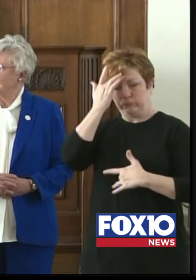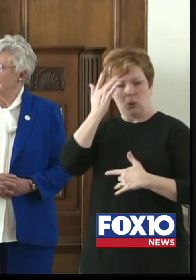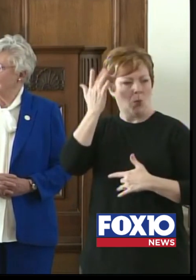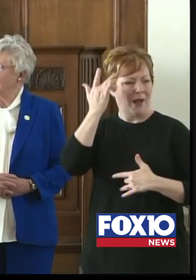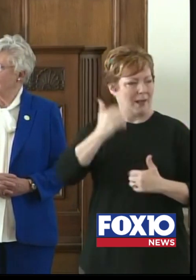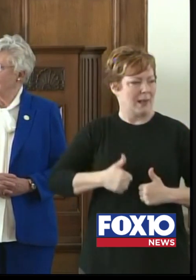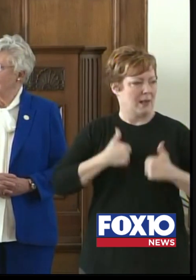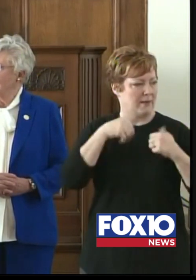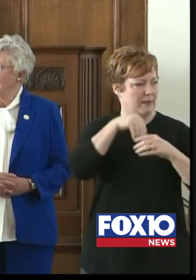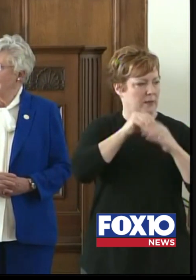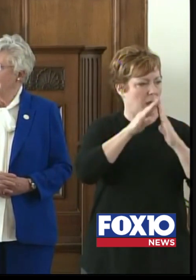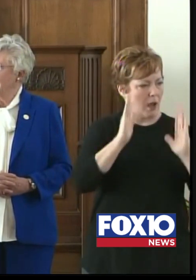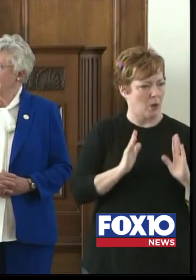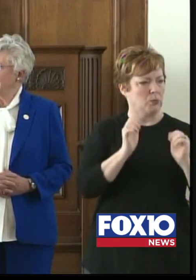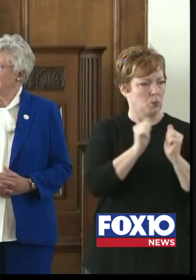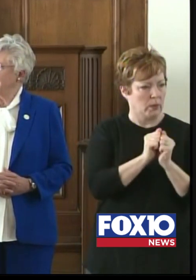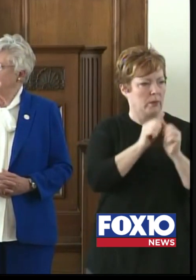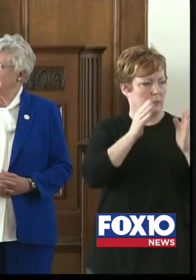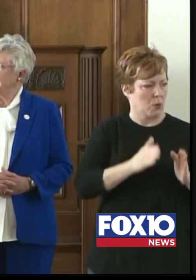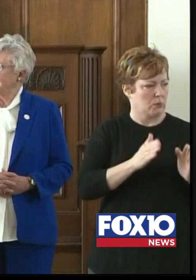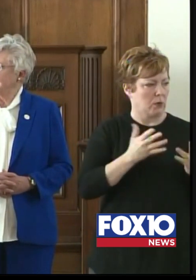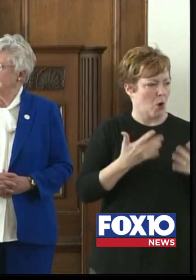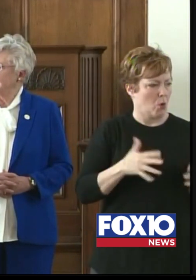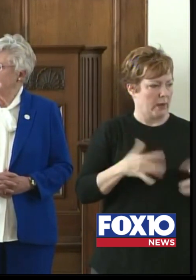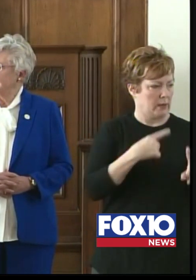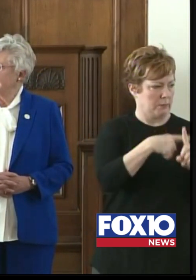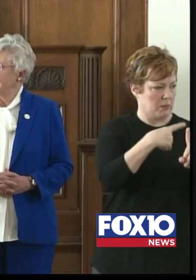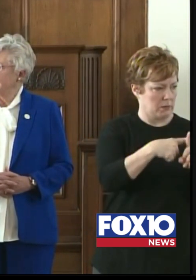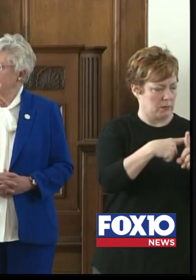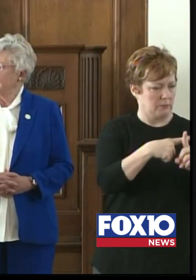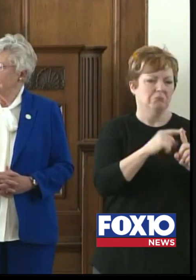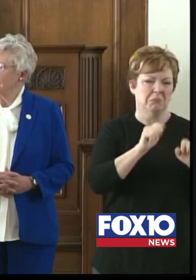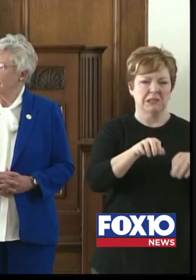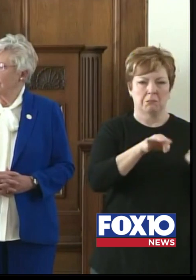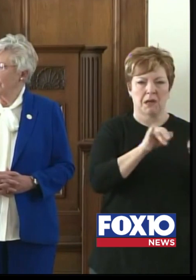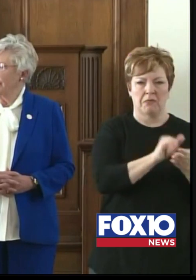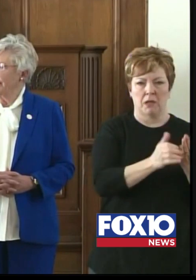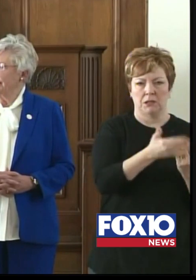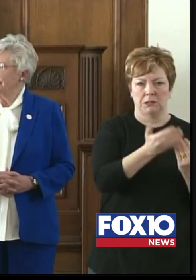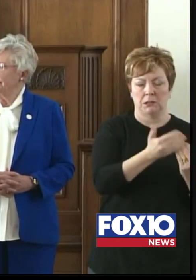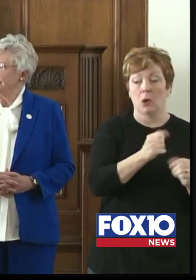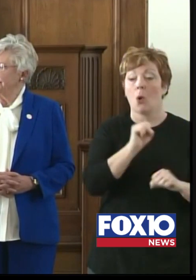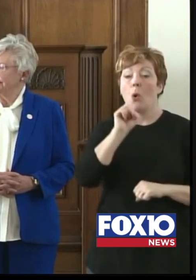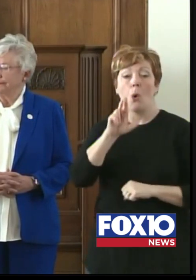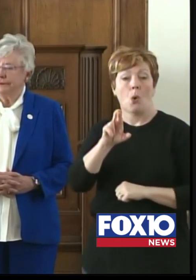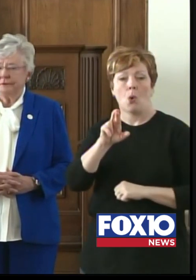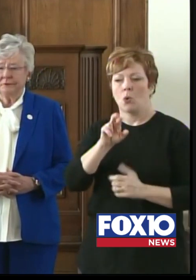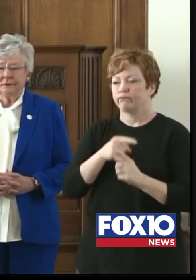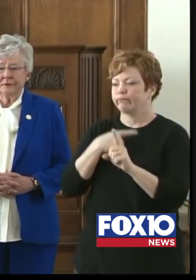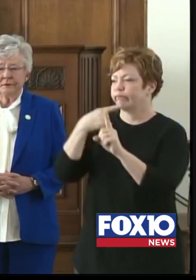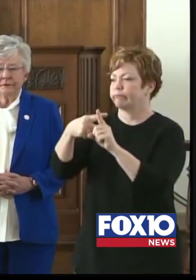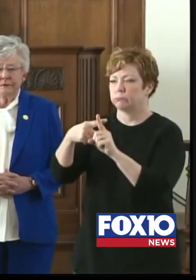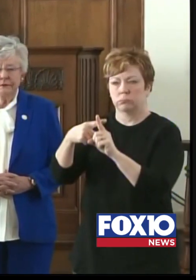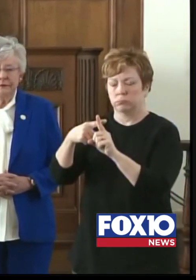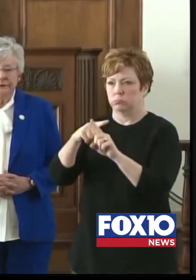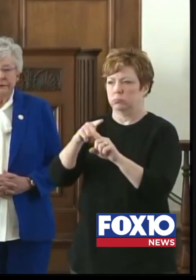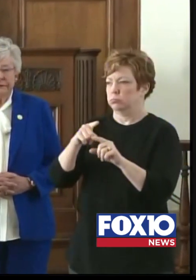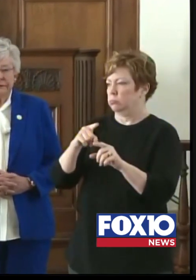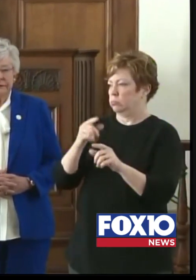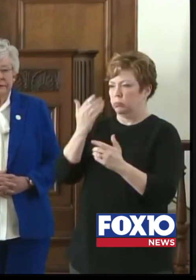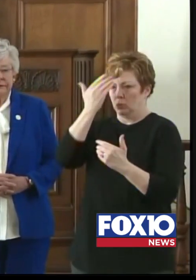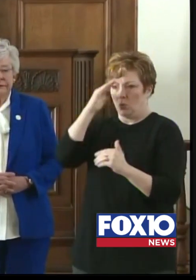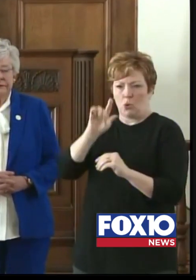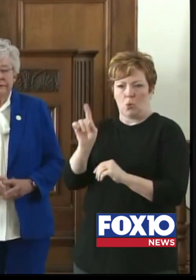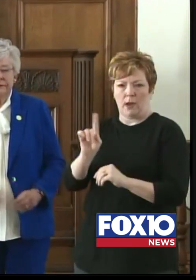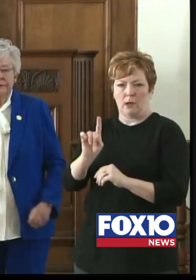with someone who's infected because that's a case we can explain or is it a case that just acquired it without any known exposure? We would say a non